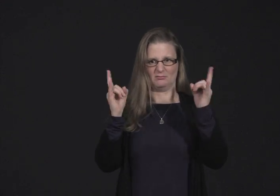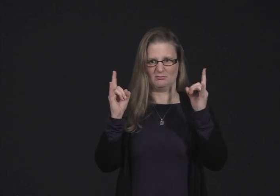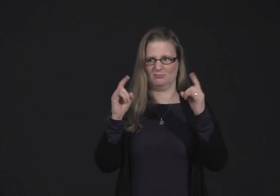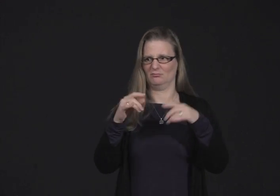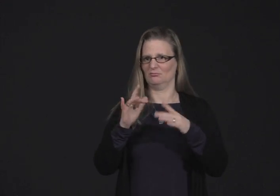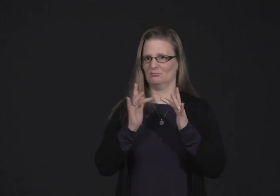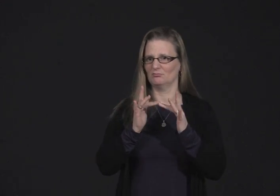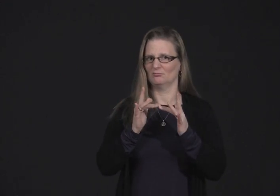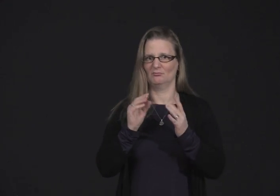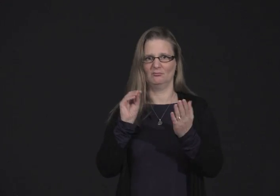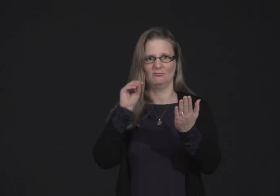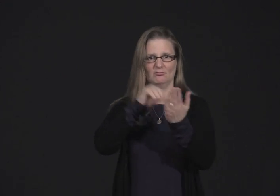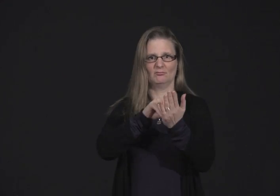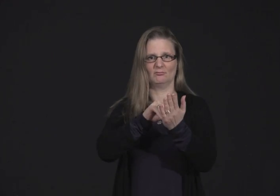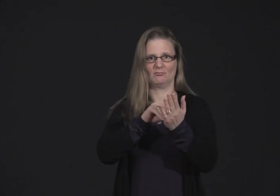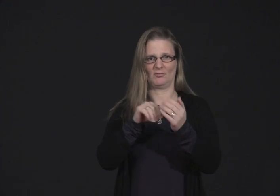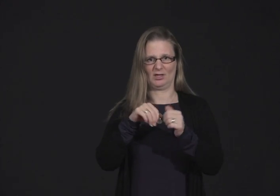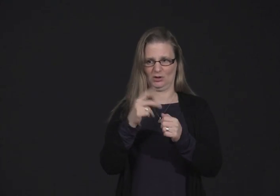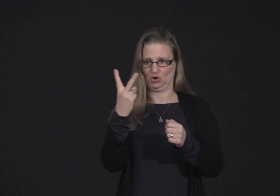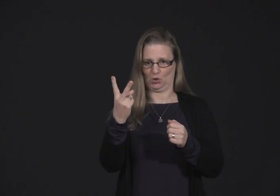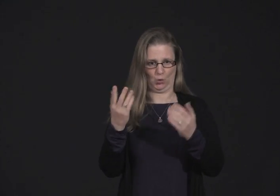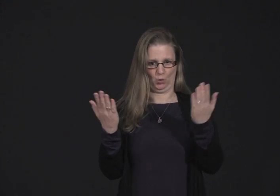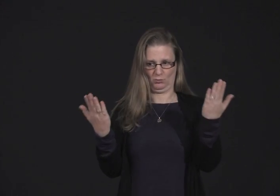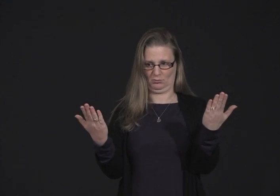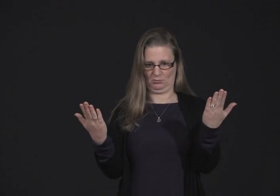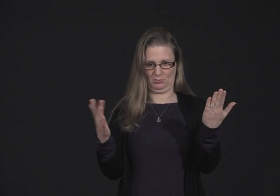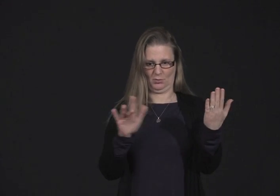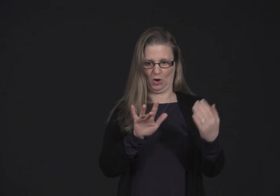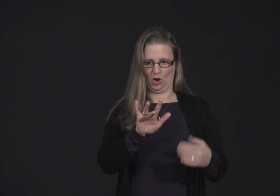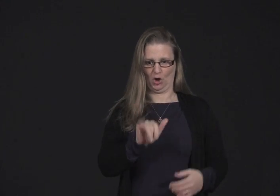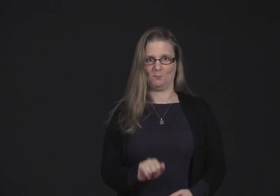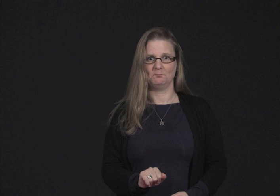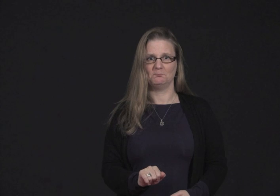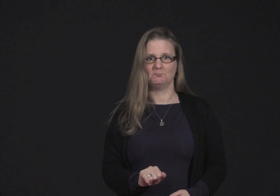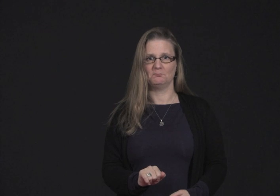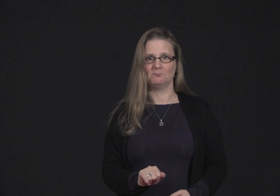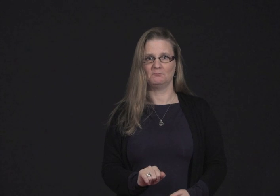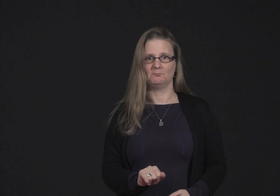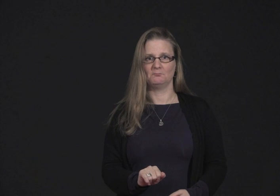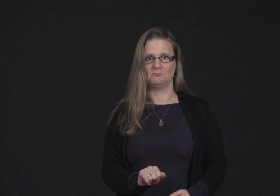so with the additional sensors of technology, they're not included in the act.